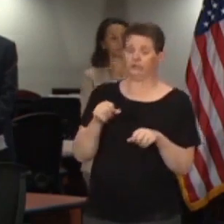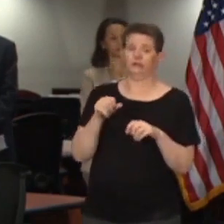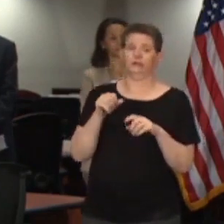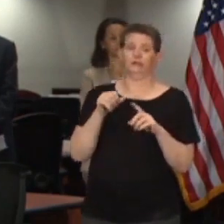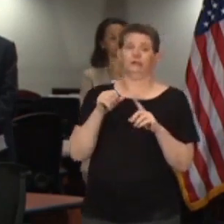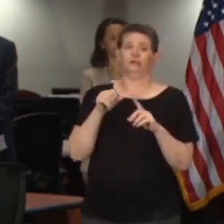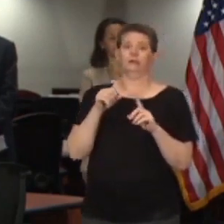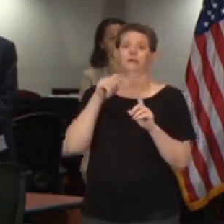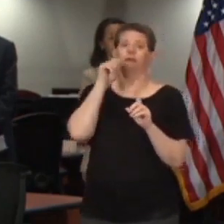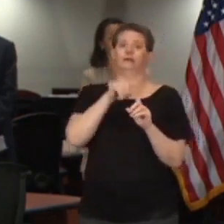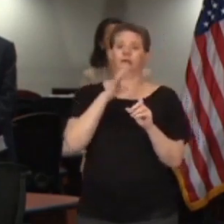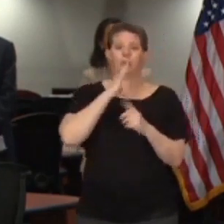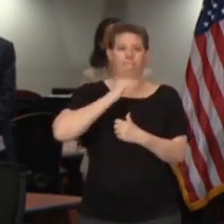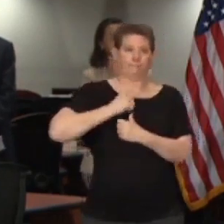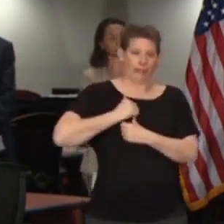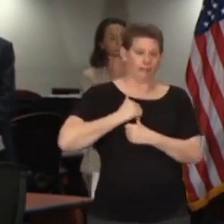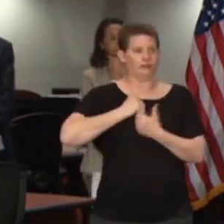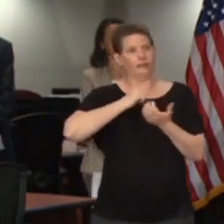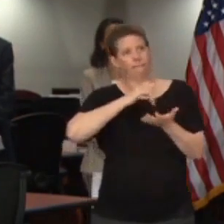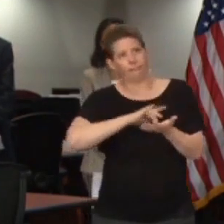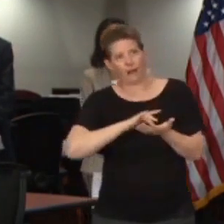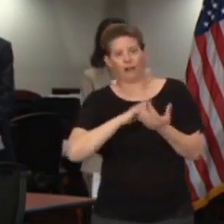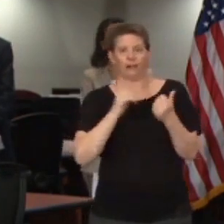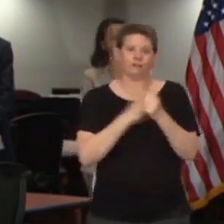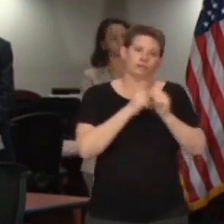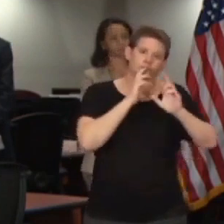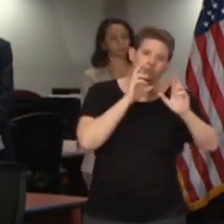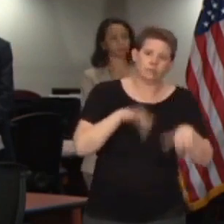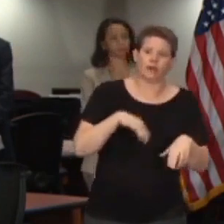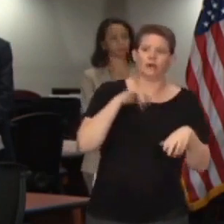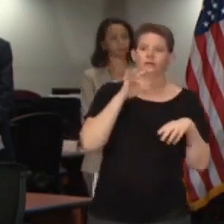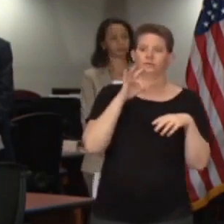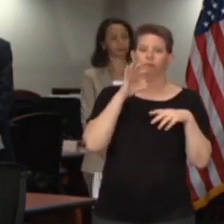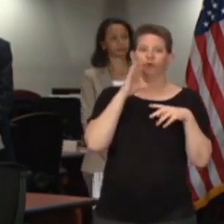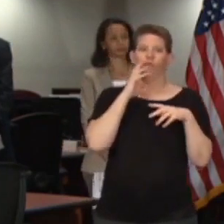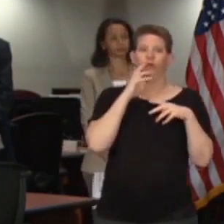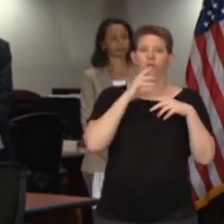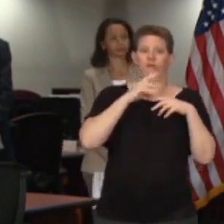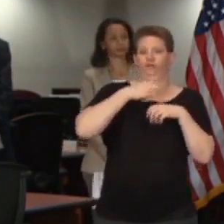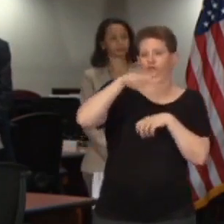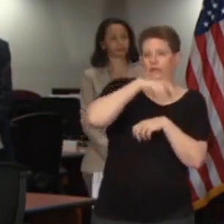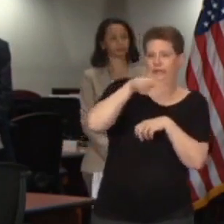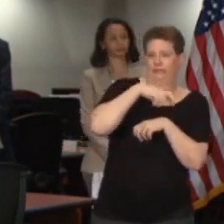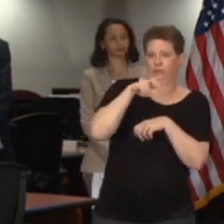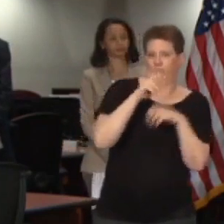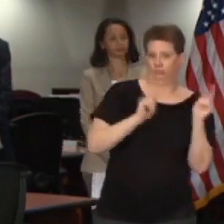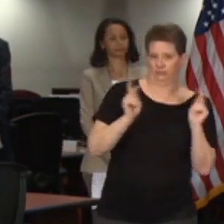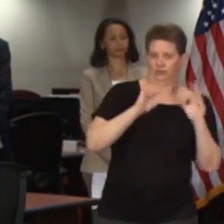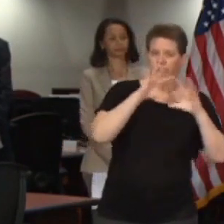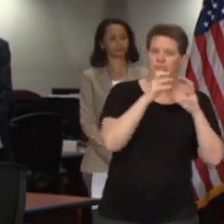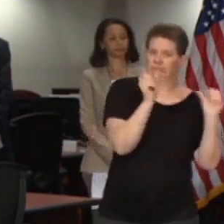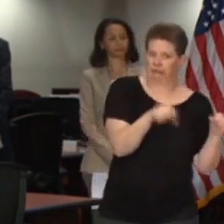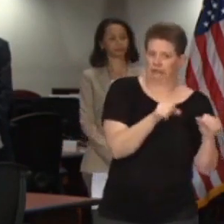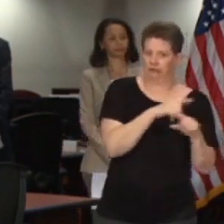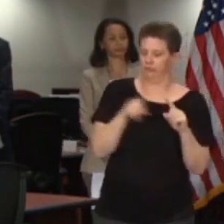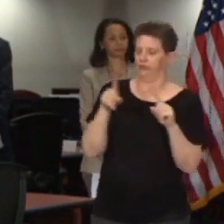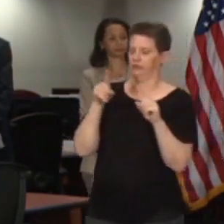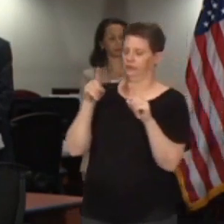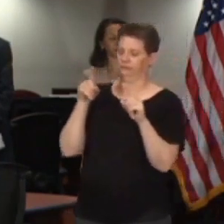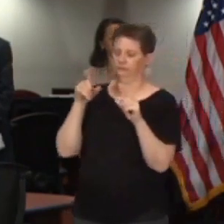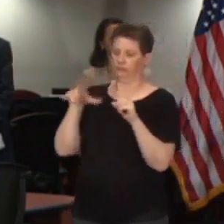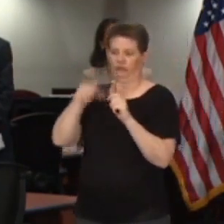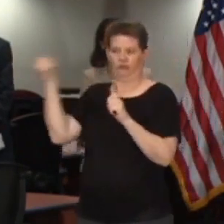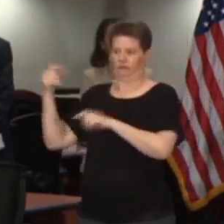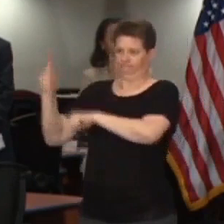that are military, medical, first responders, or commercial transport people. So those are the two executive